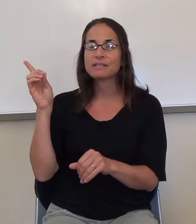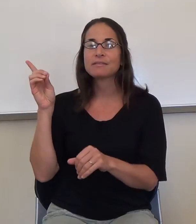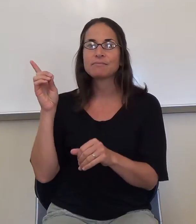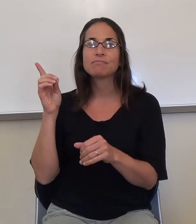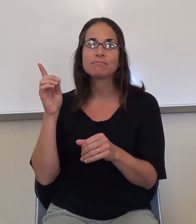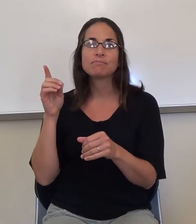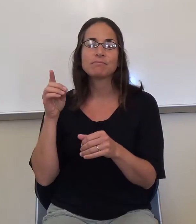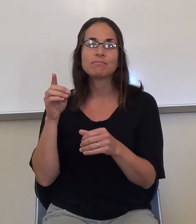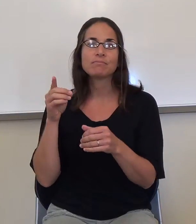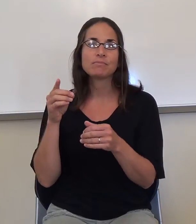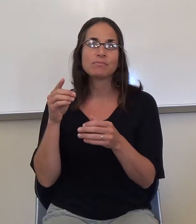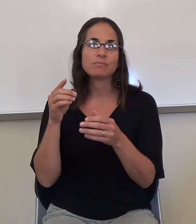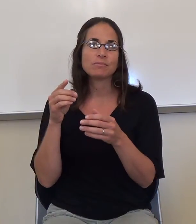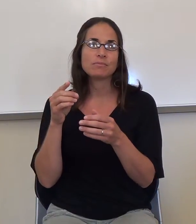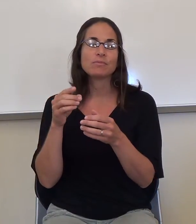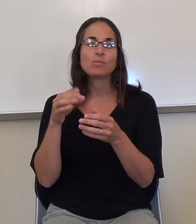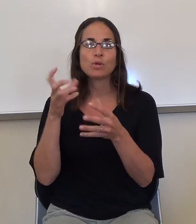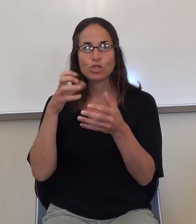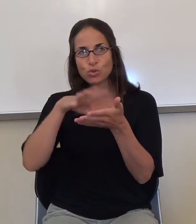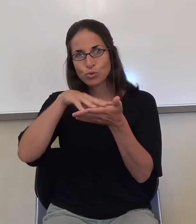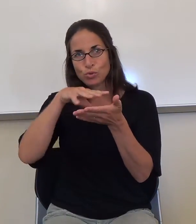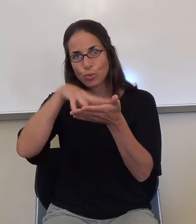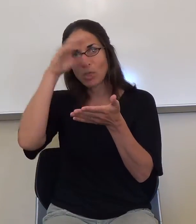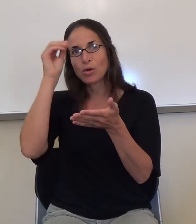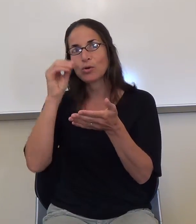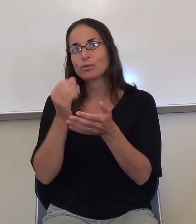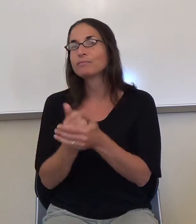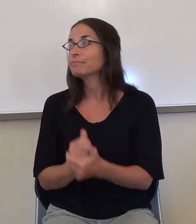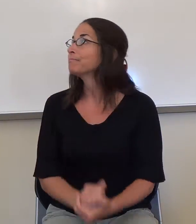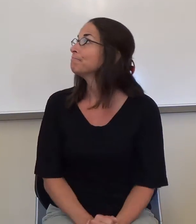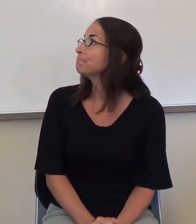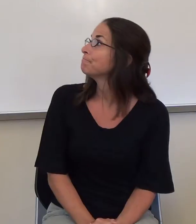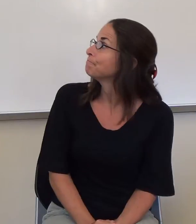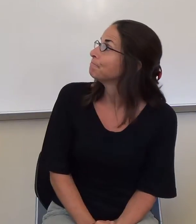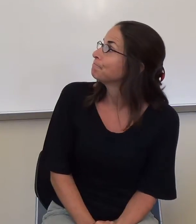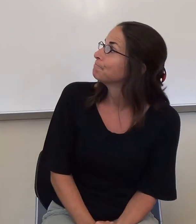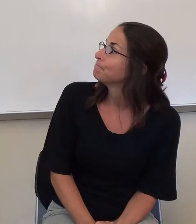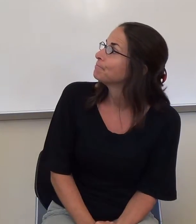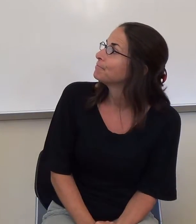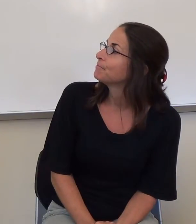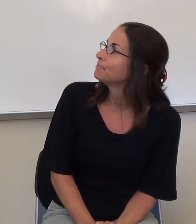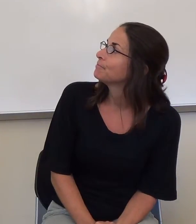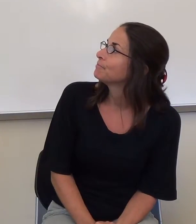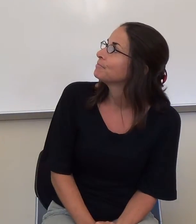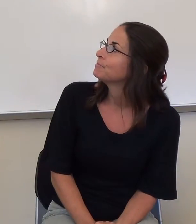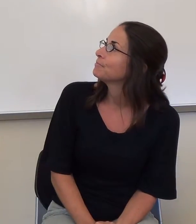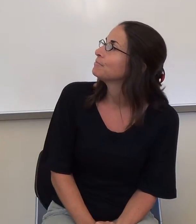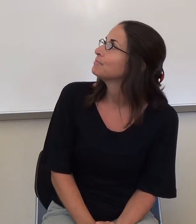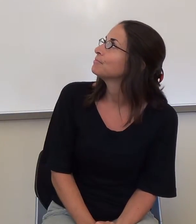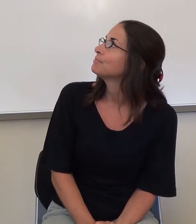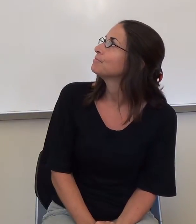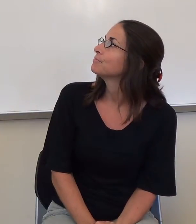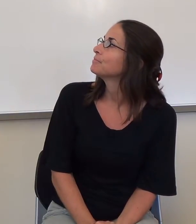Vital capacity, globalization, social mobility. In those classes, you're going need to know what those are. Okay.